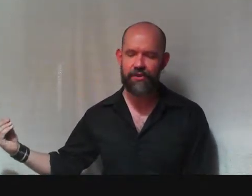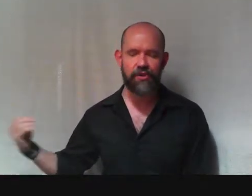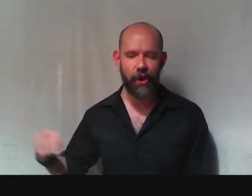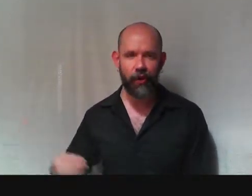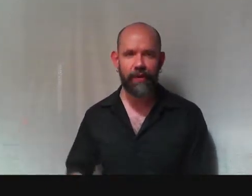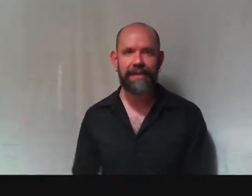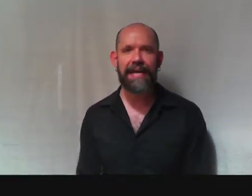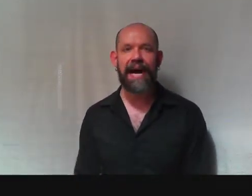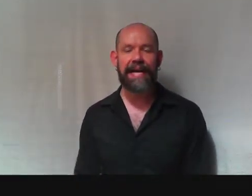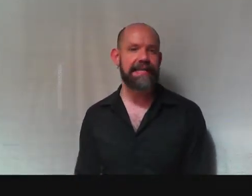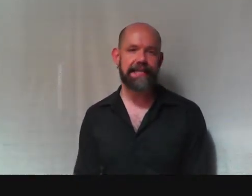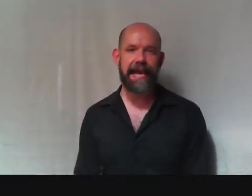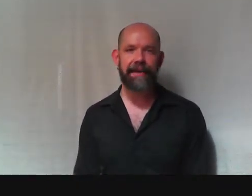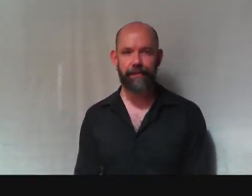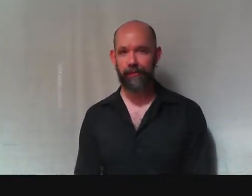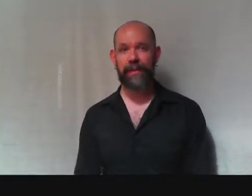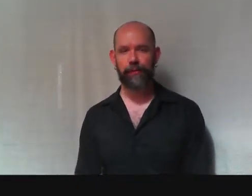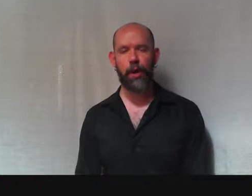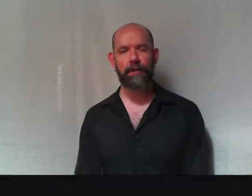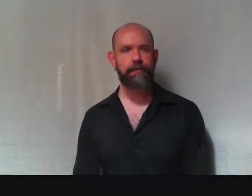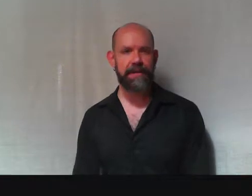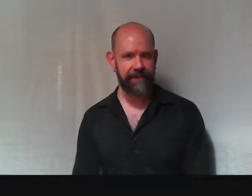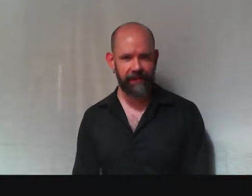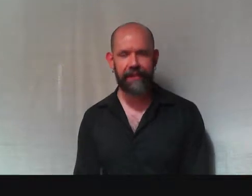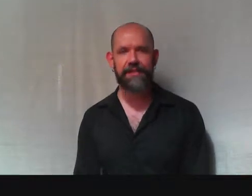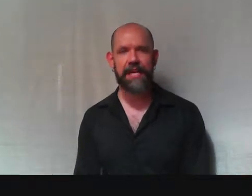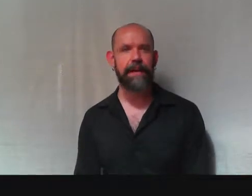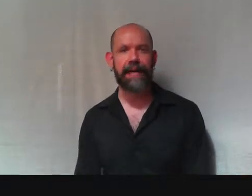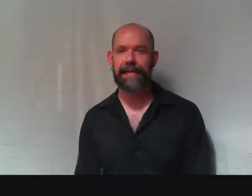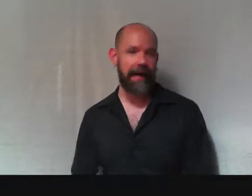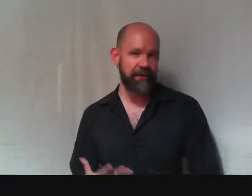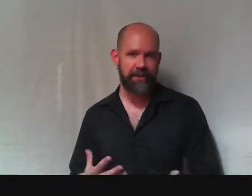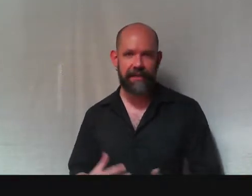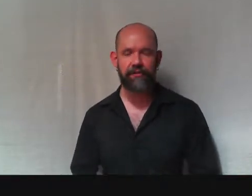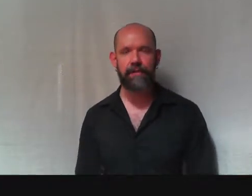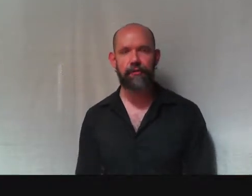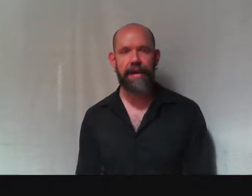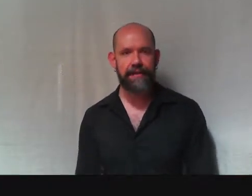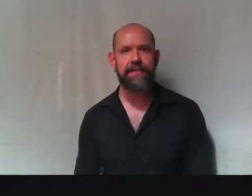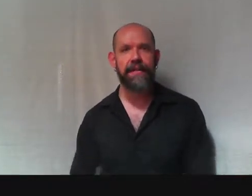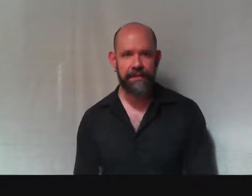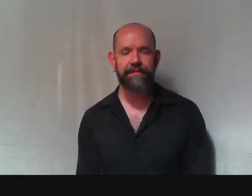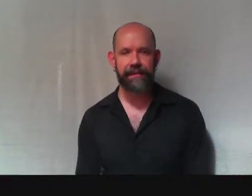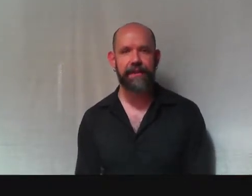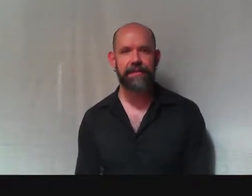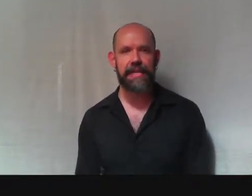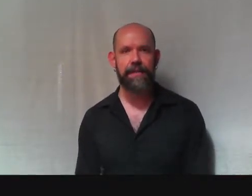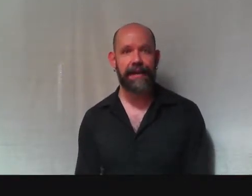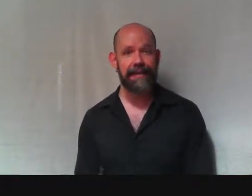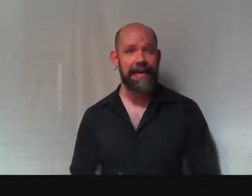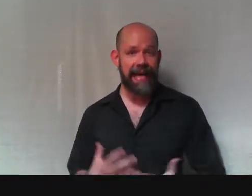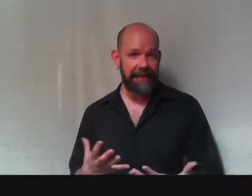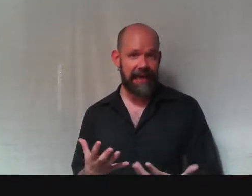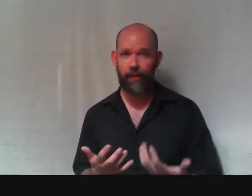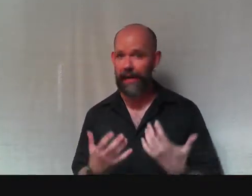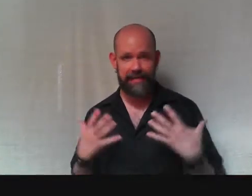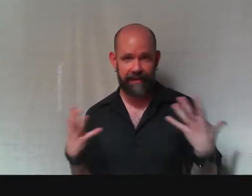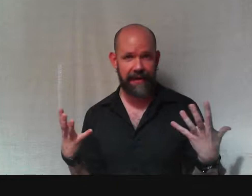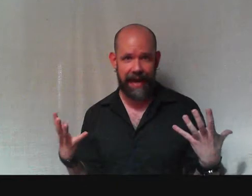No. It doesn't have to be really wrong for me to feel guilty about it. I just need to have been raised to feel guilty about it. And likewise, if I